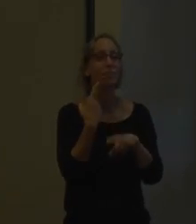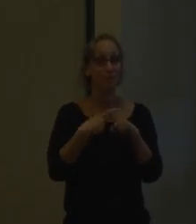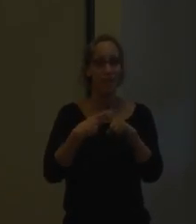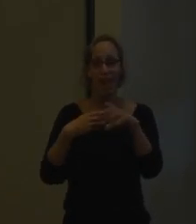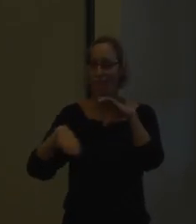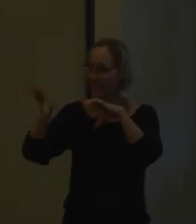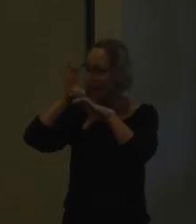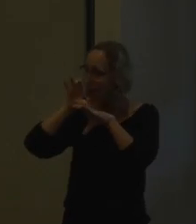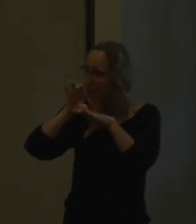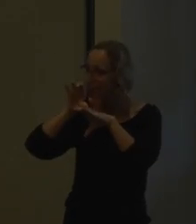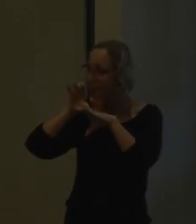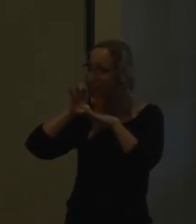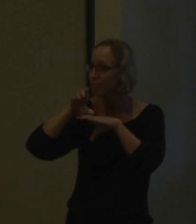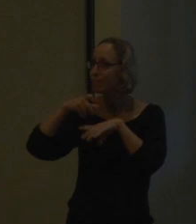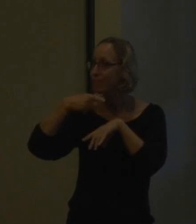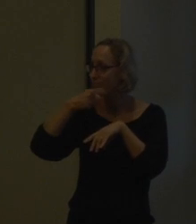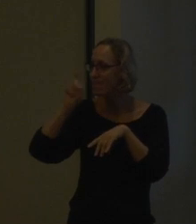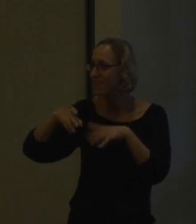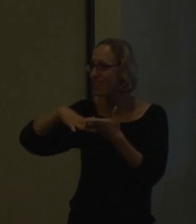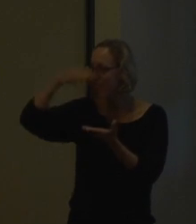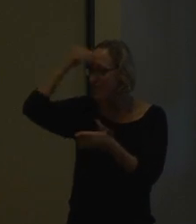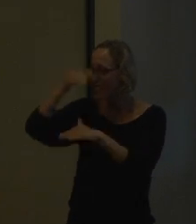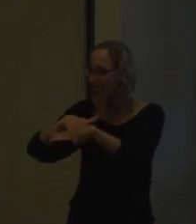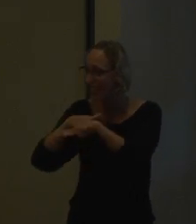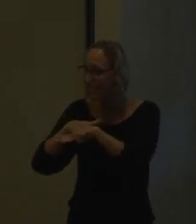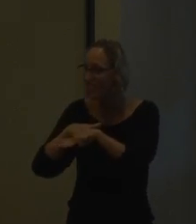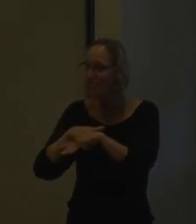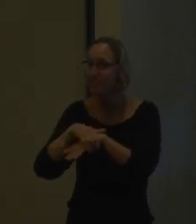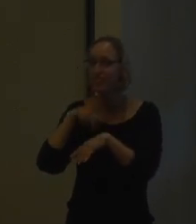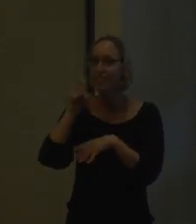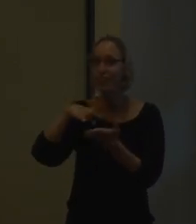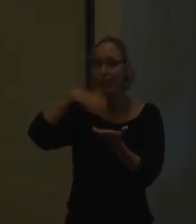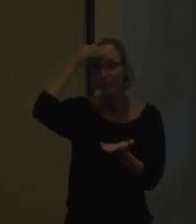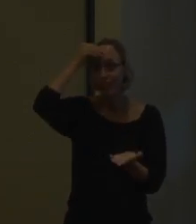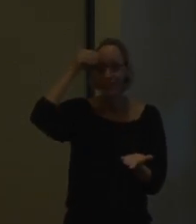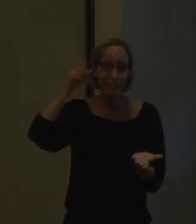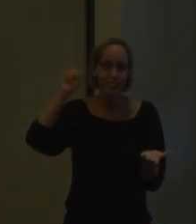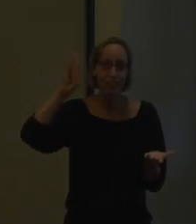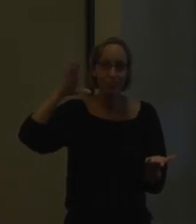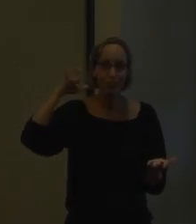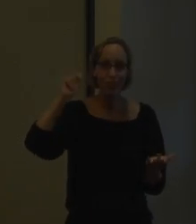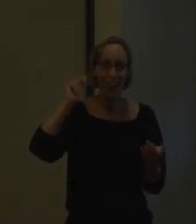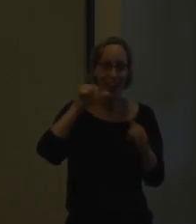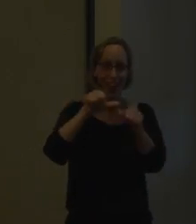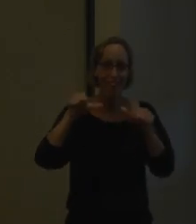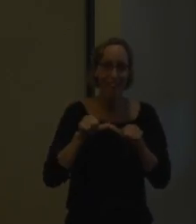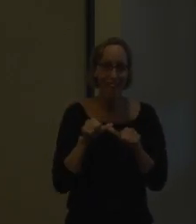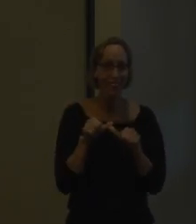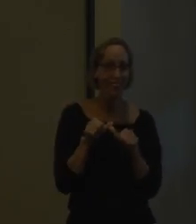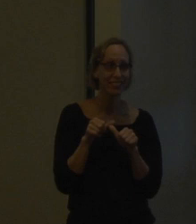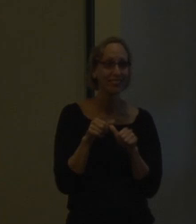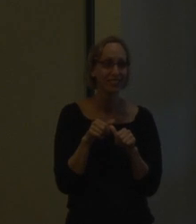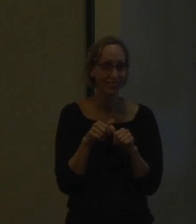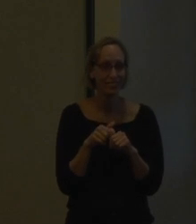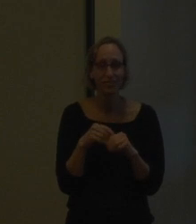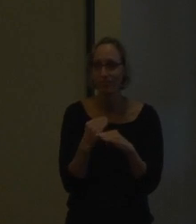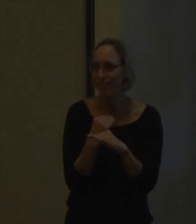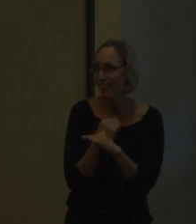sign language. They have to really put effort into building upon that and English as well. And so,